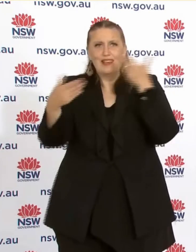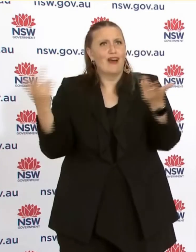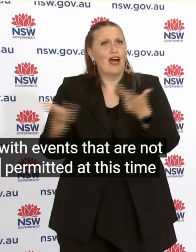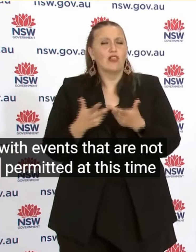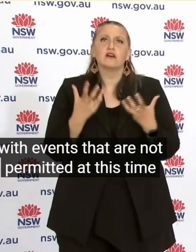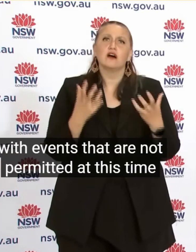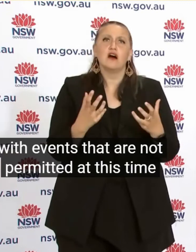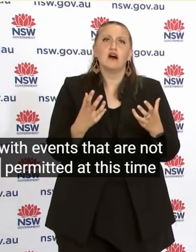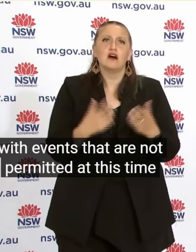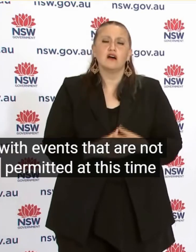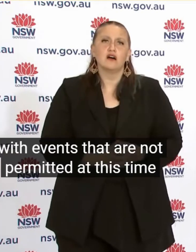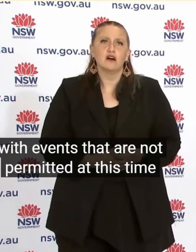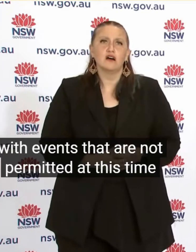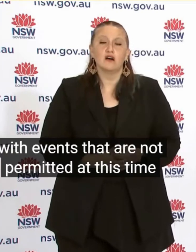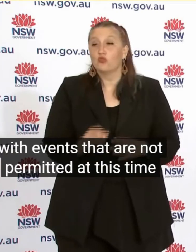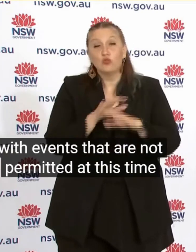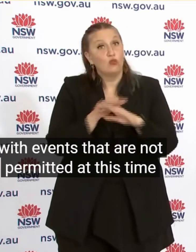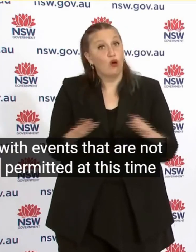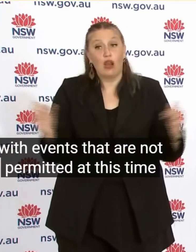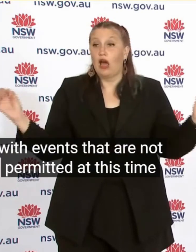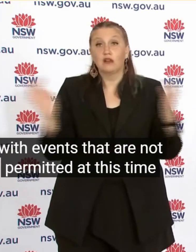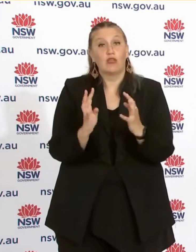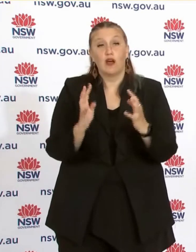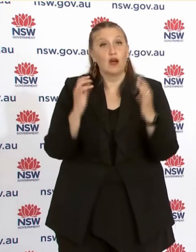with Events That are not Permitted At this time